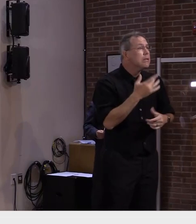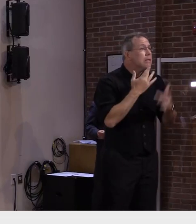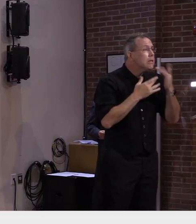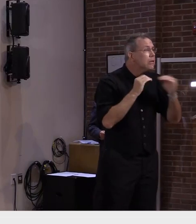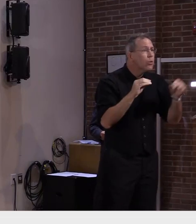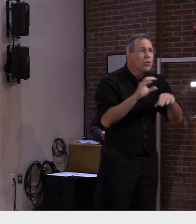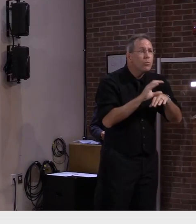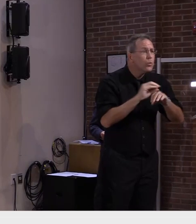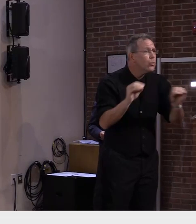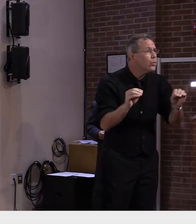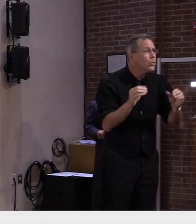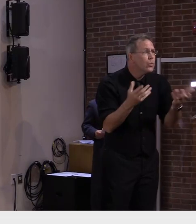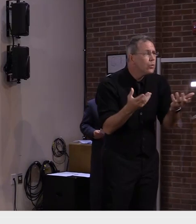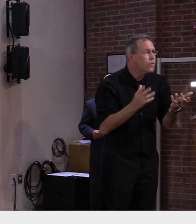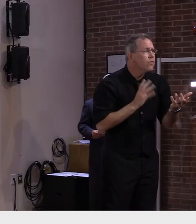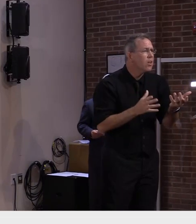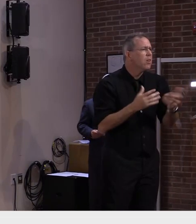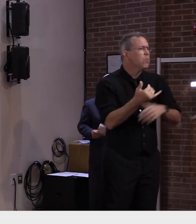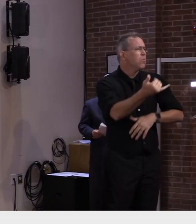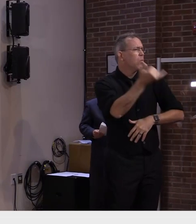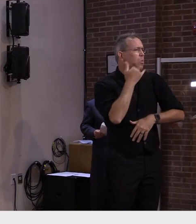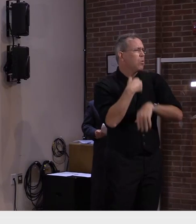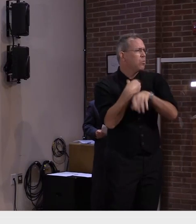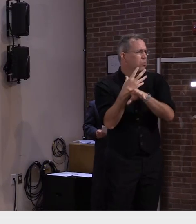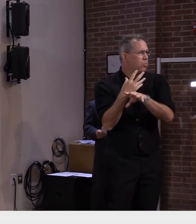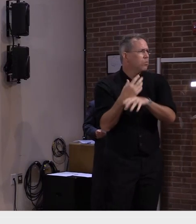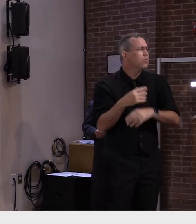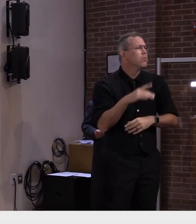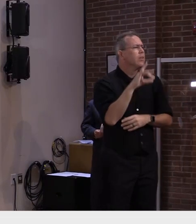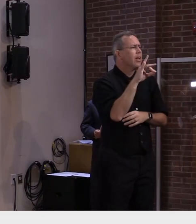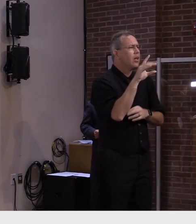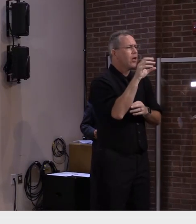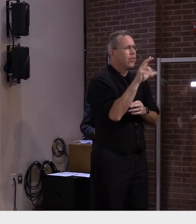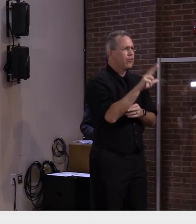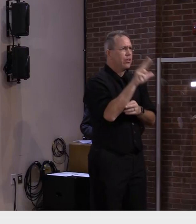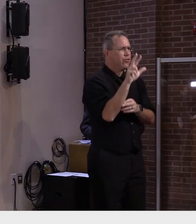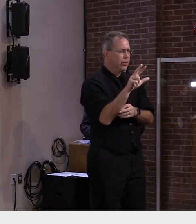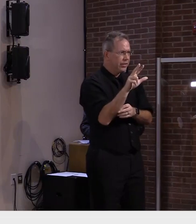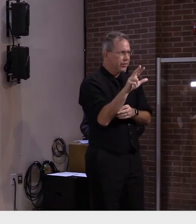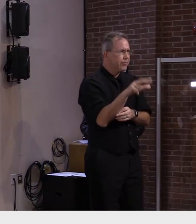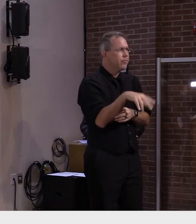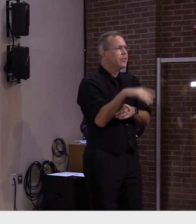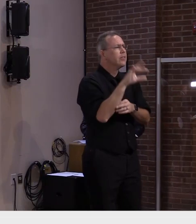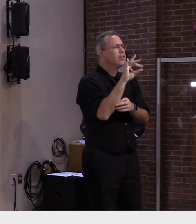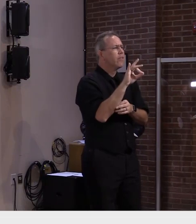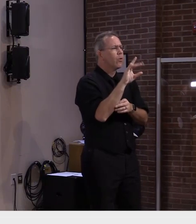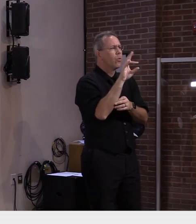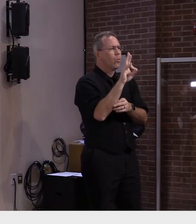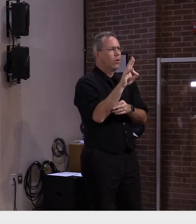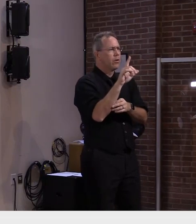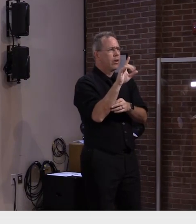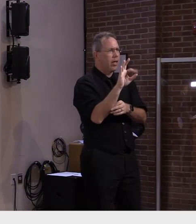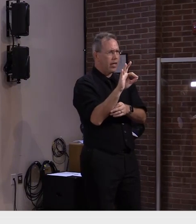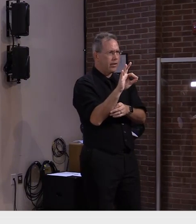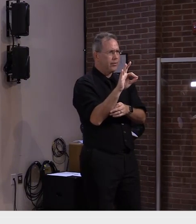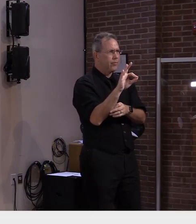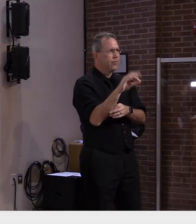team by phone at 833-719-1051 833